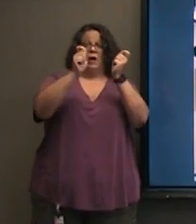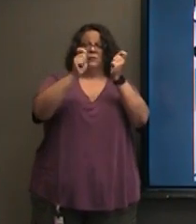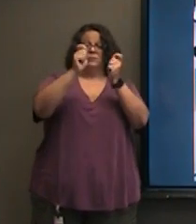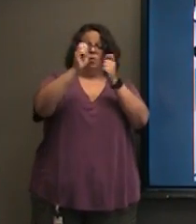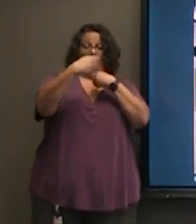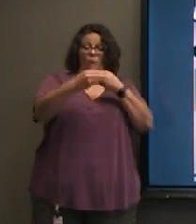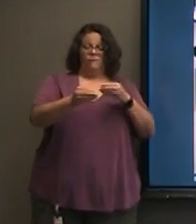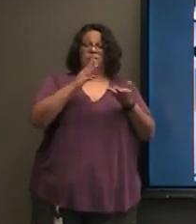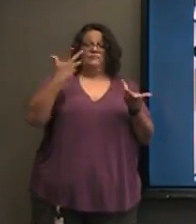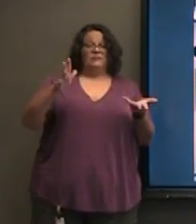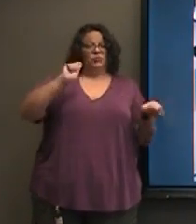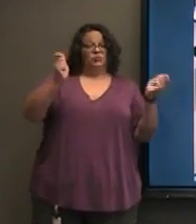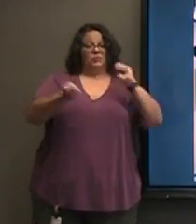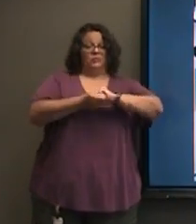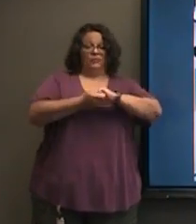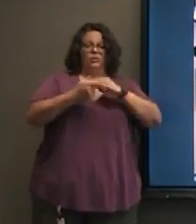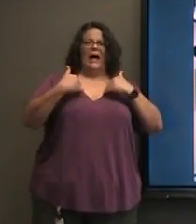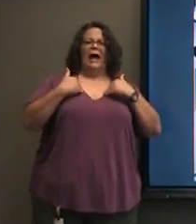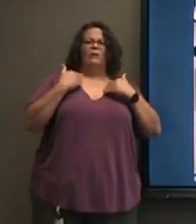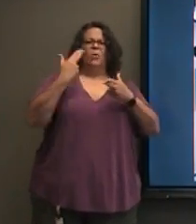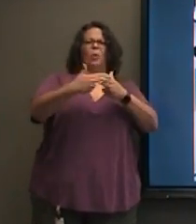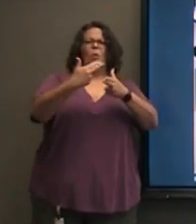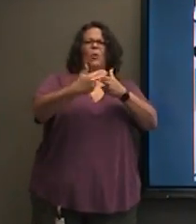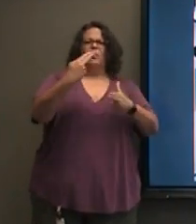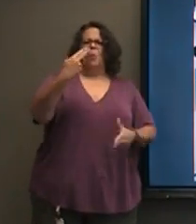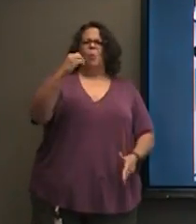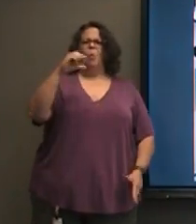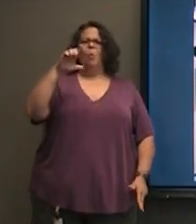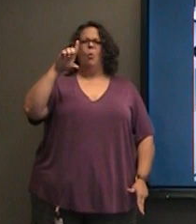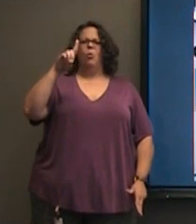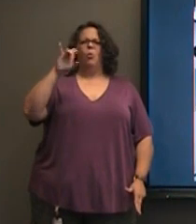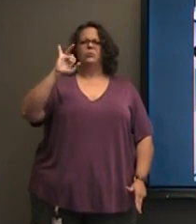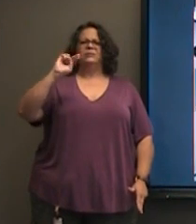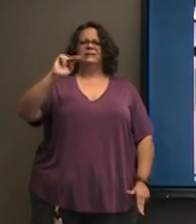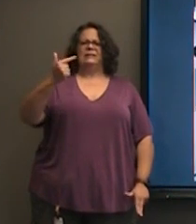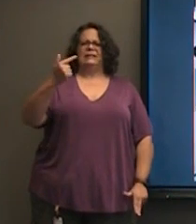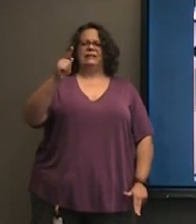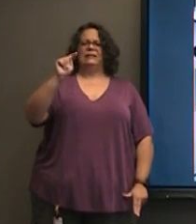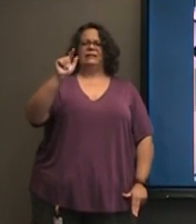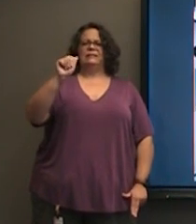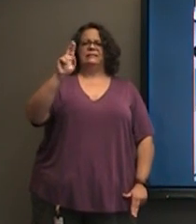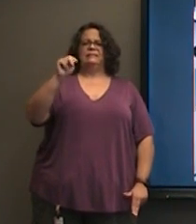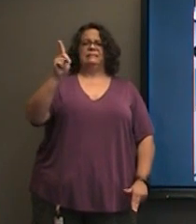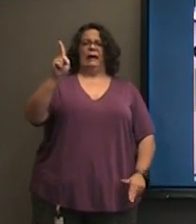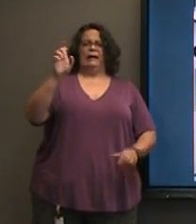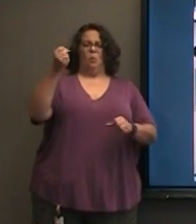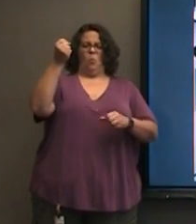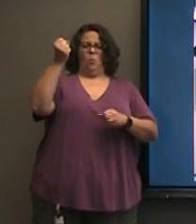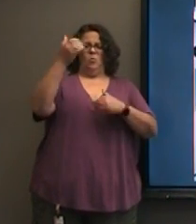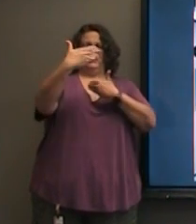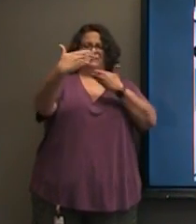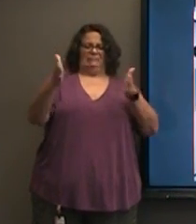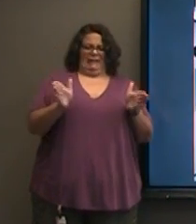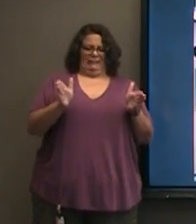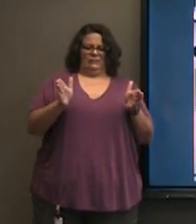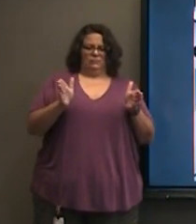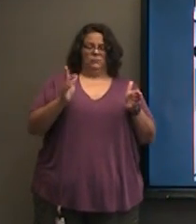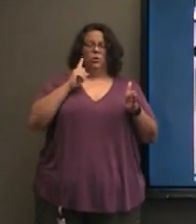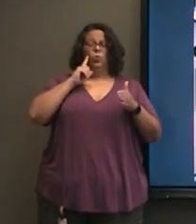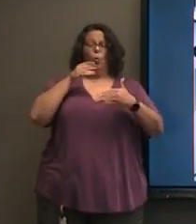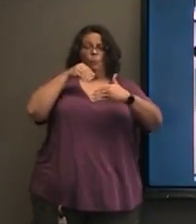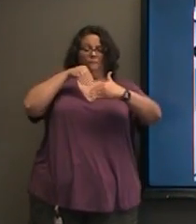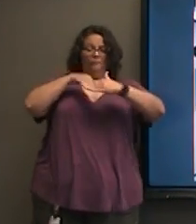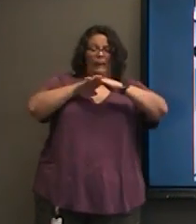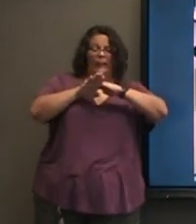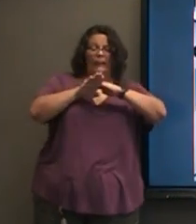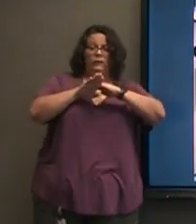have what we call the holding tank here in the front of the building. You will get buzzed into the building and then if you need to go somewhere else in the building,